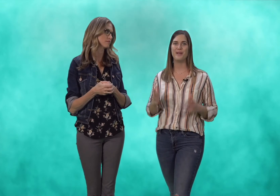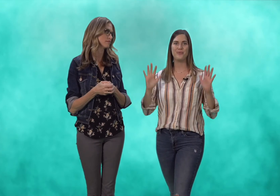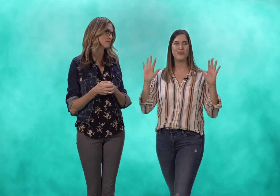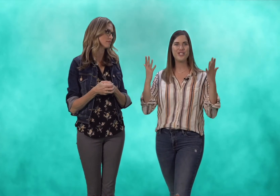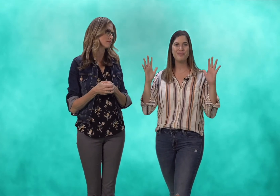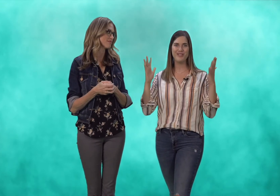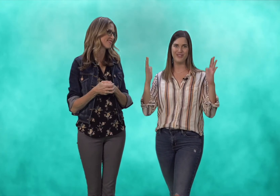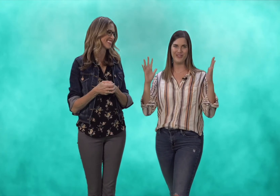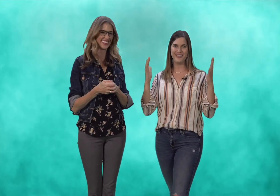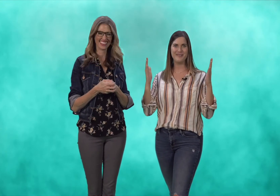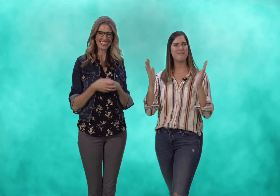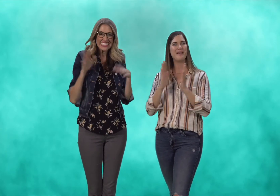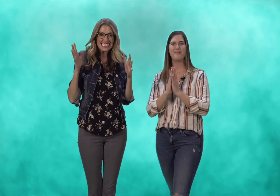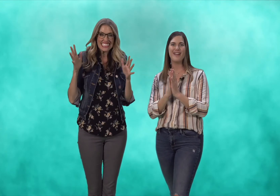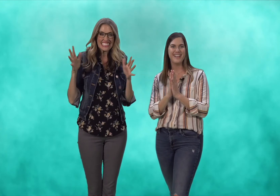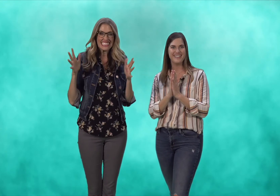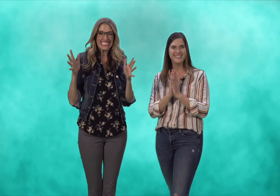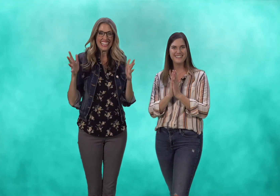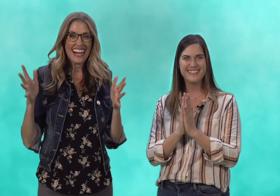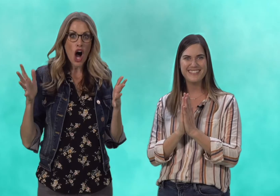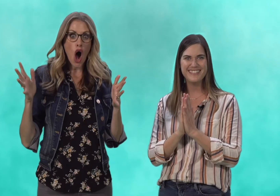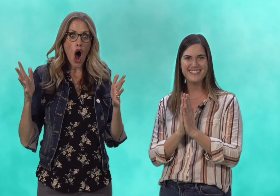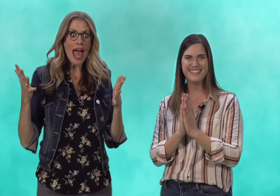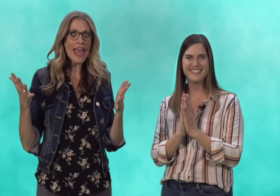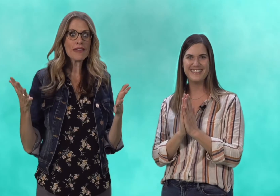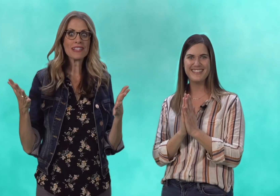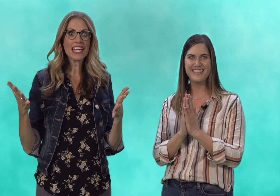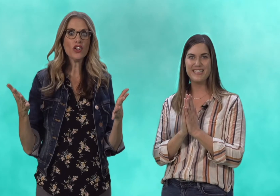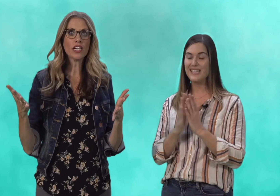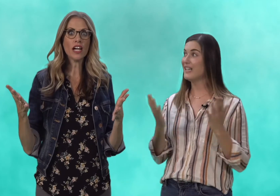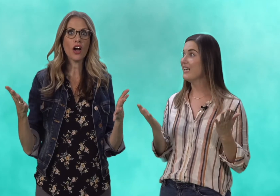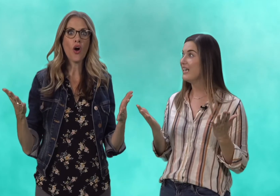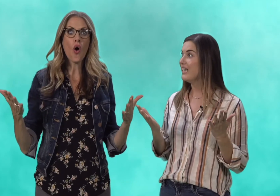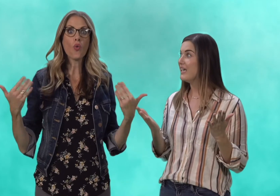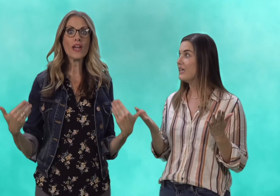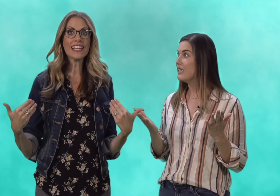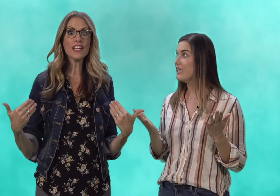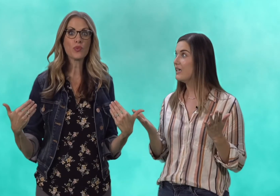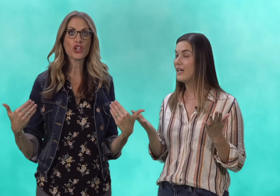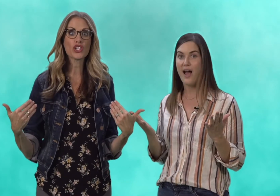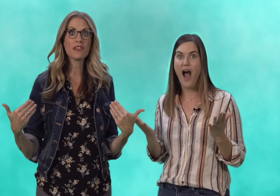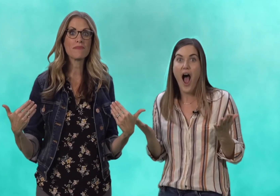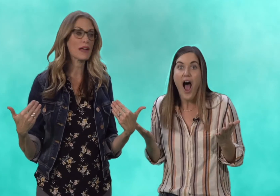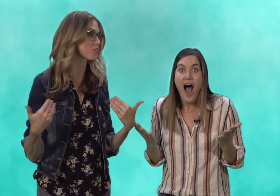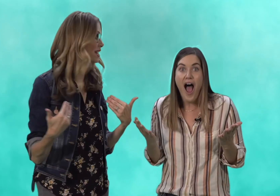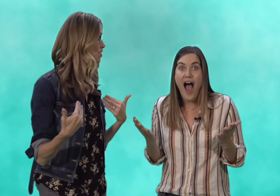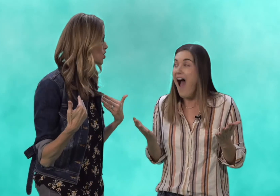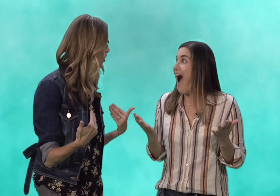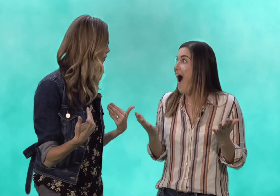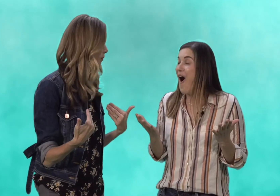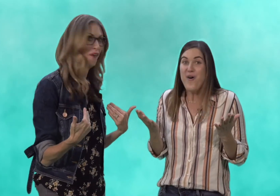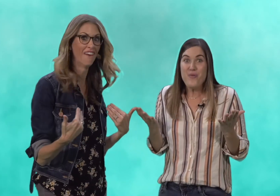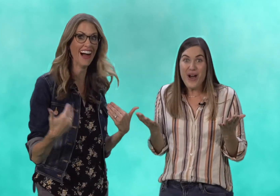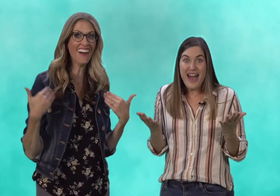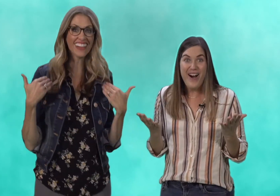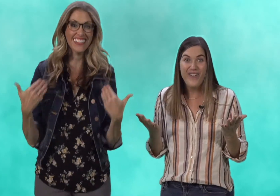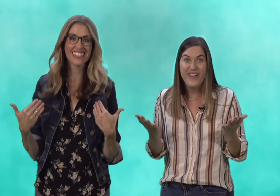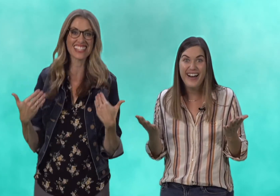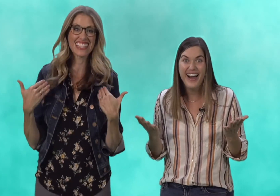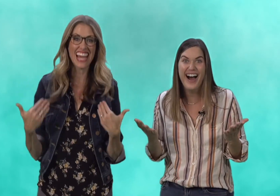worshipped the lord by praying hey miss erica we can worship him by praying too how cool is that